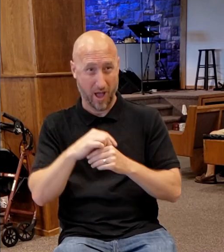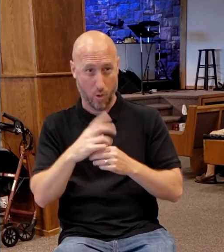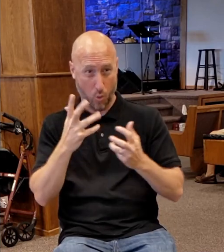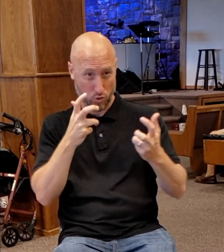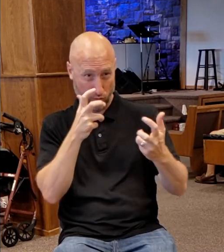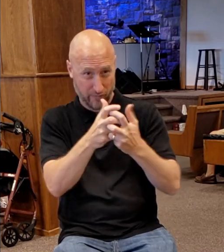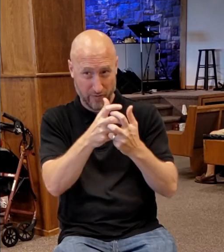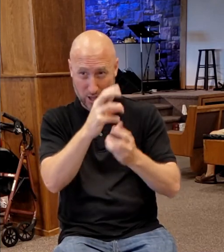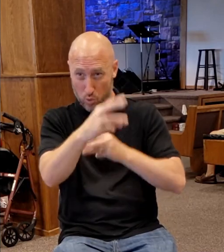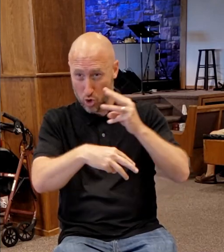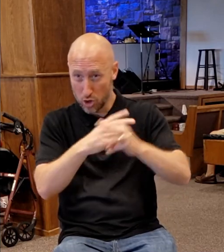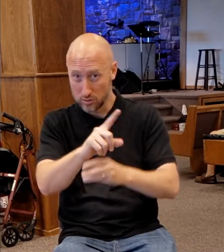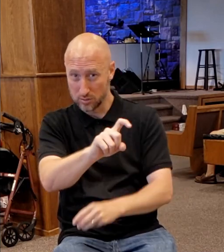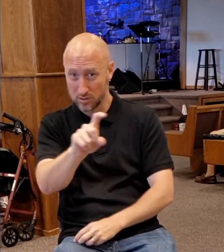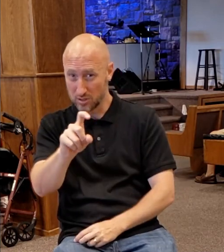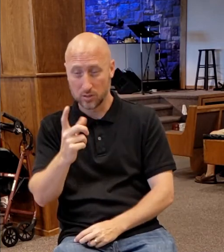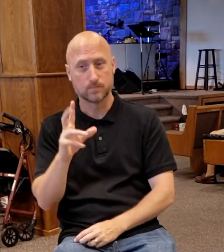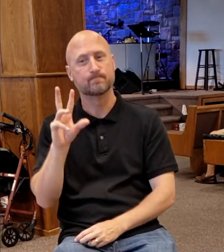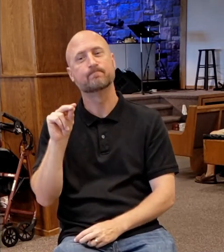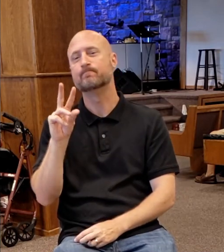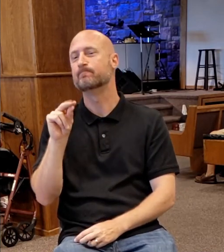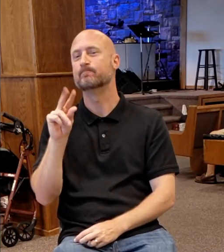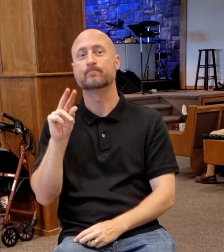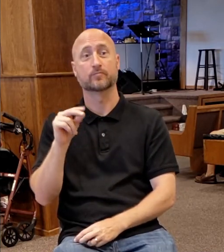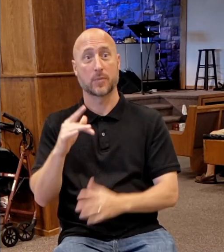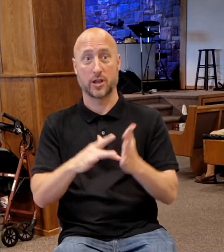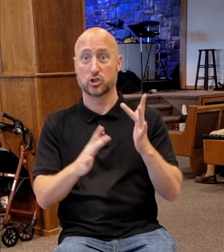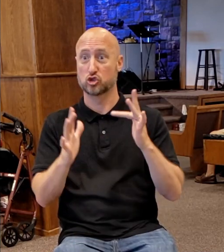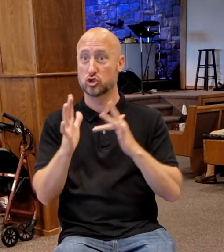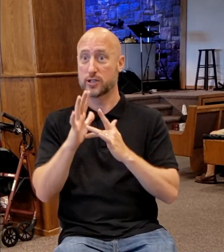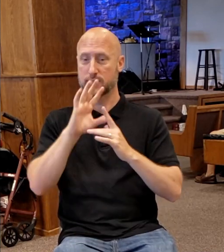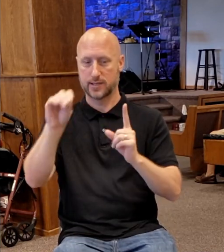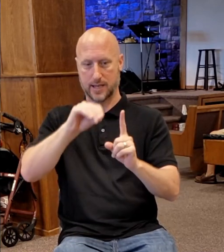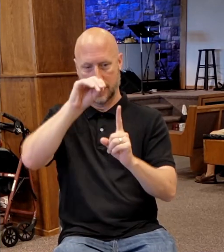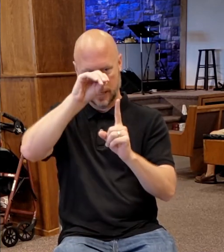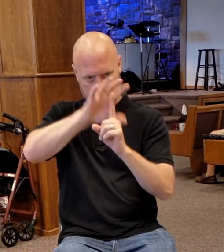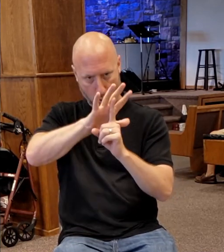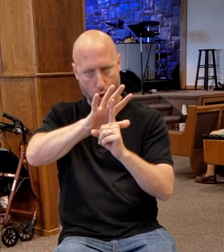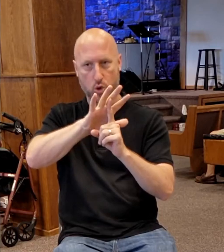No, Jesus is exposing it all.